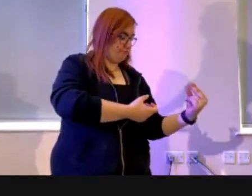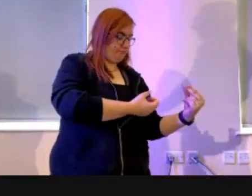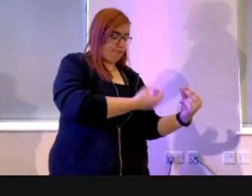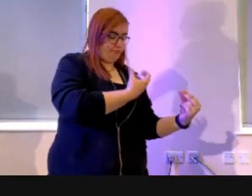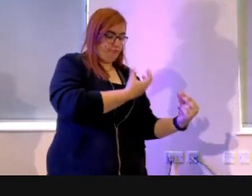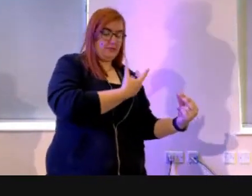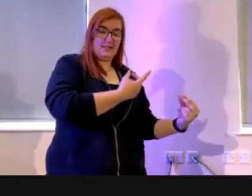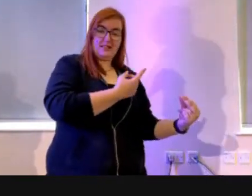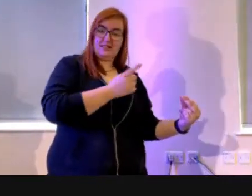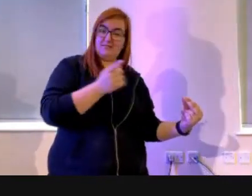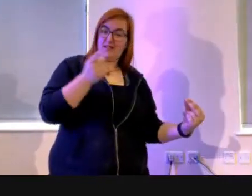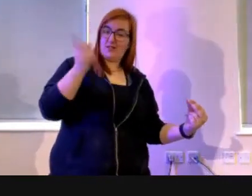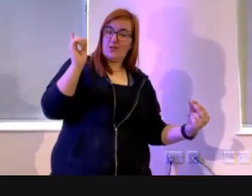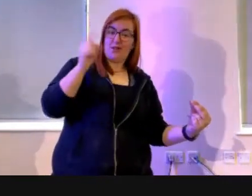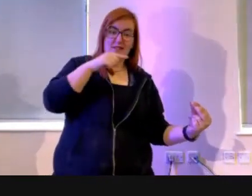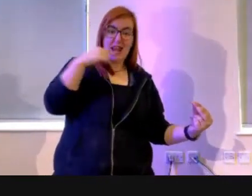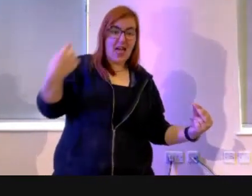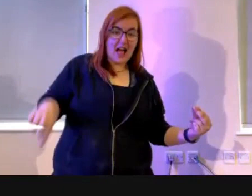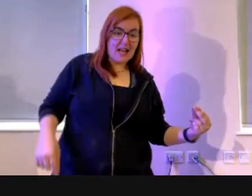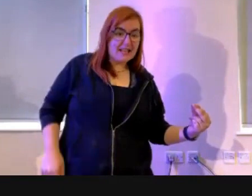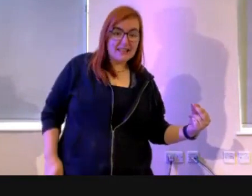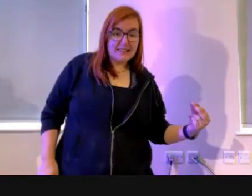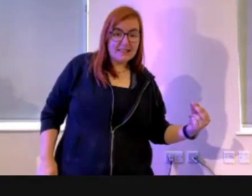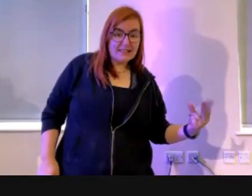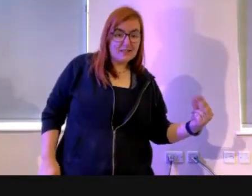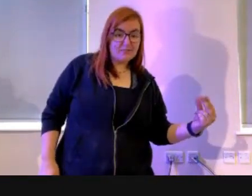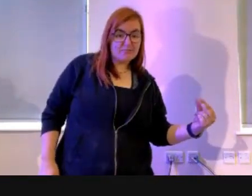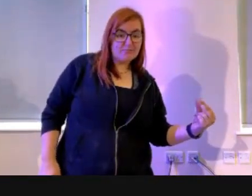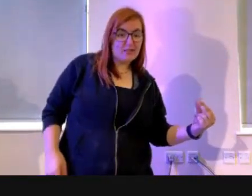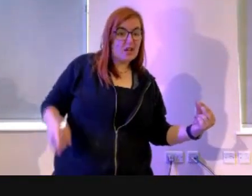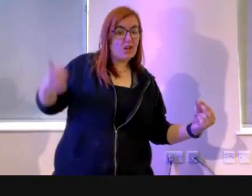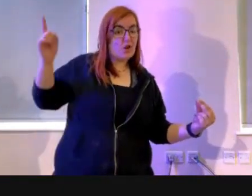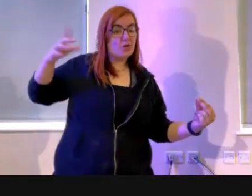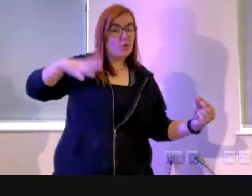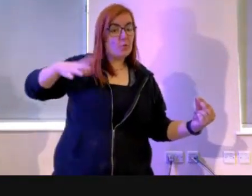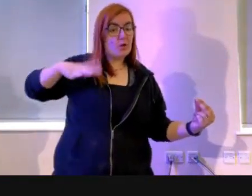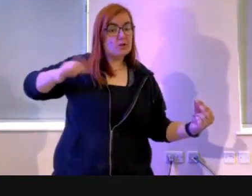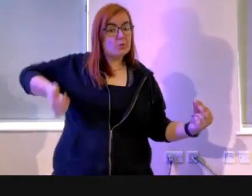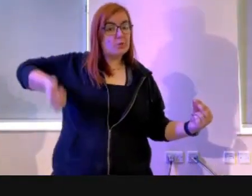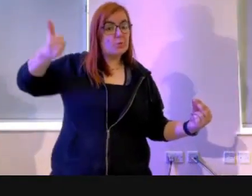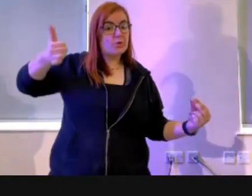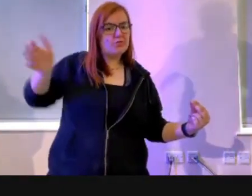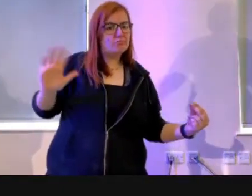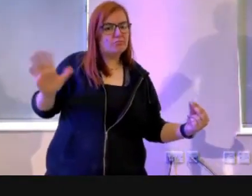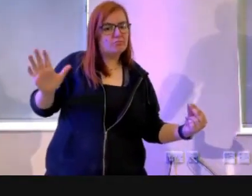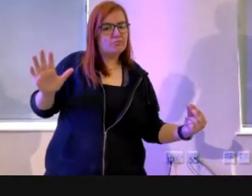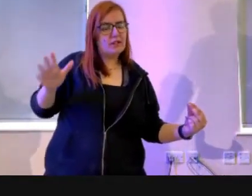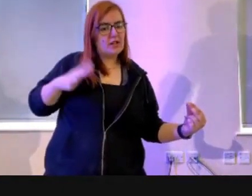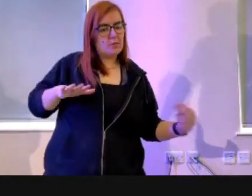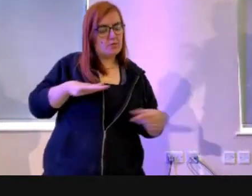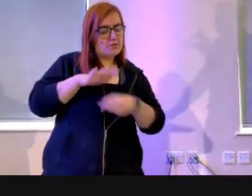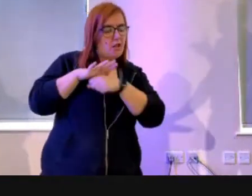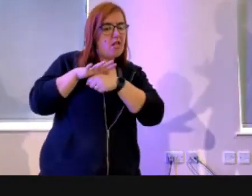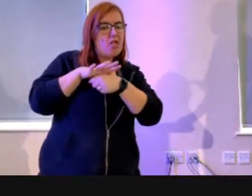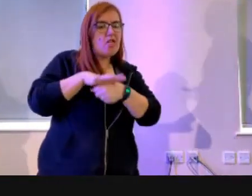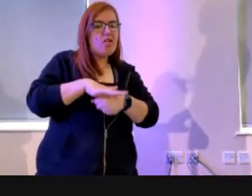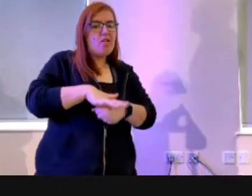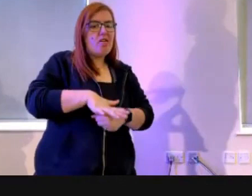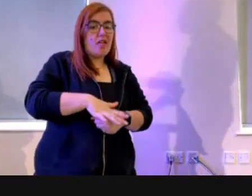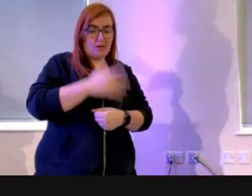God is a liar. God doesn't want what's best for you. He wants to keep you down. You could be so much better